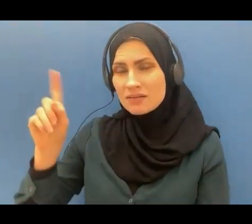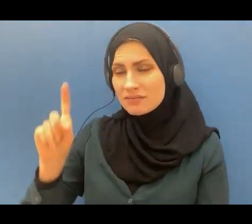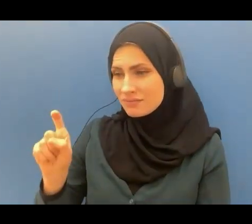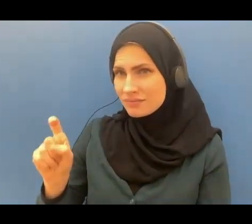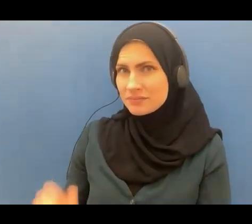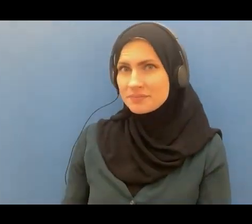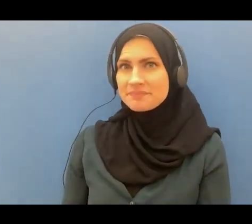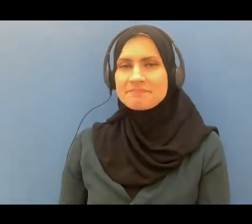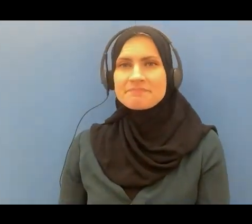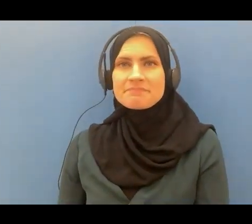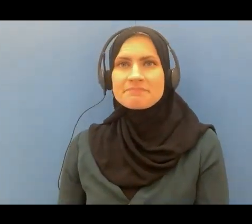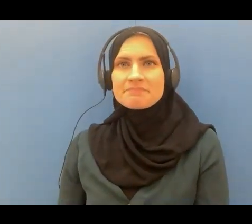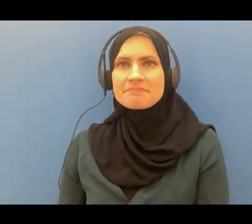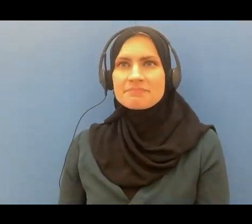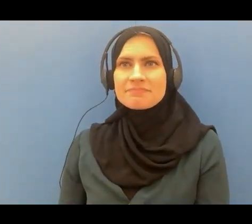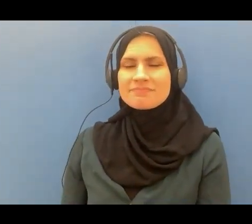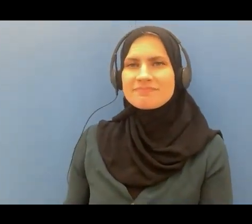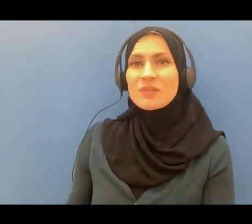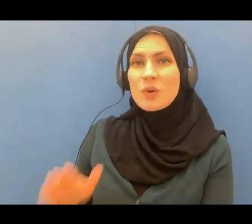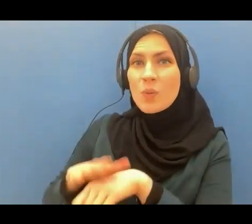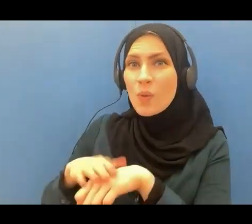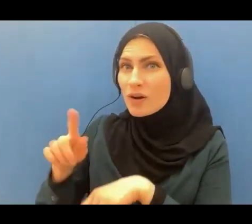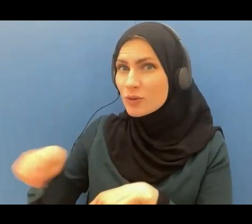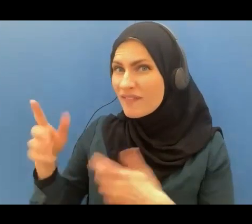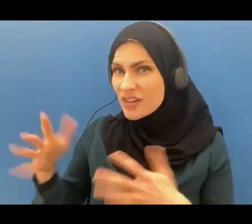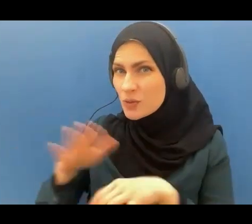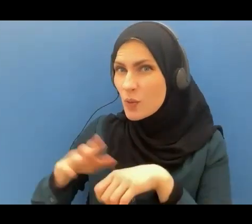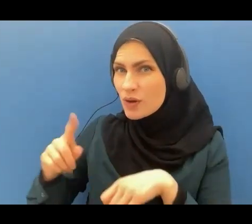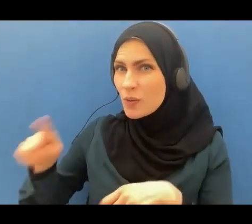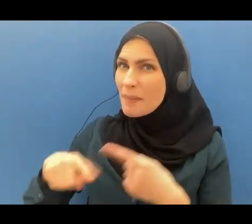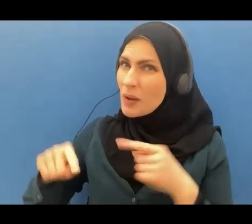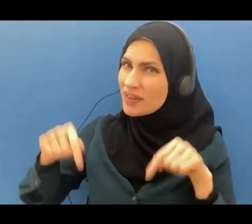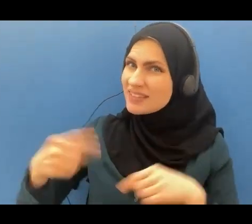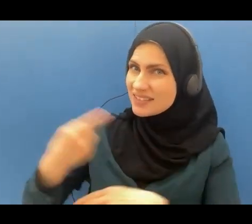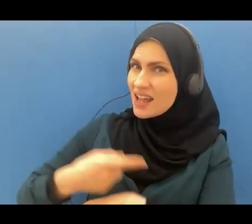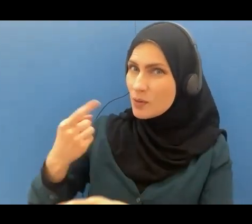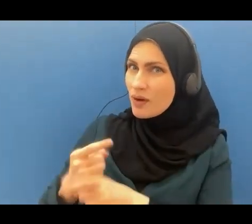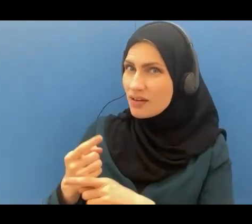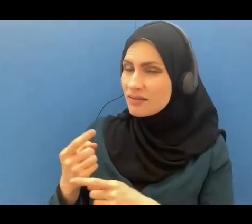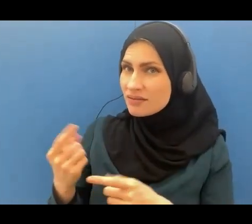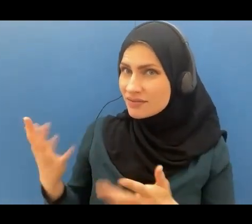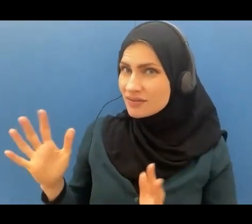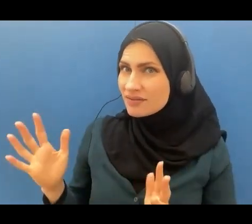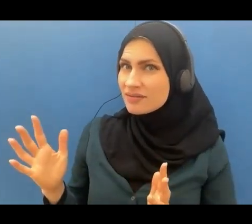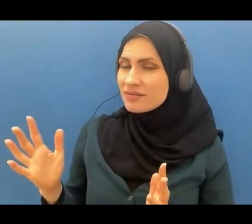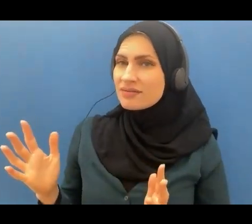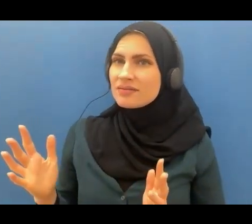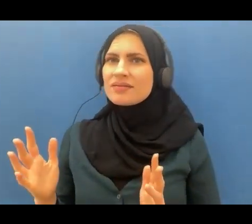and warning you of the meeting of this day of yours then people will say